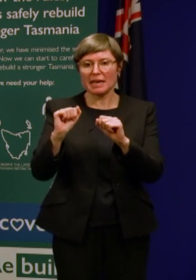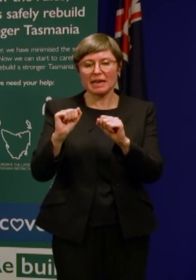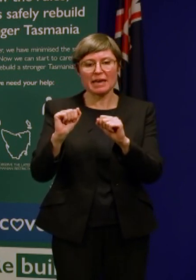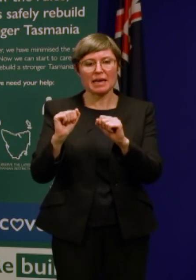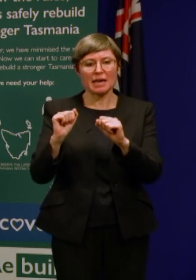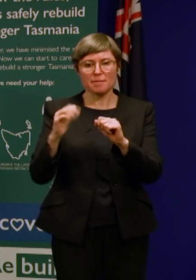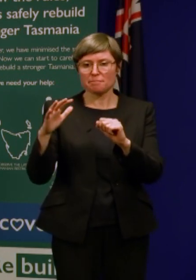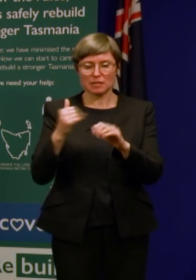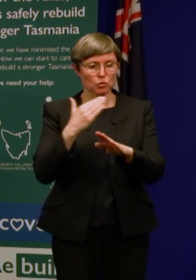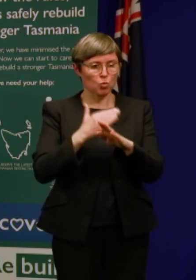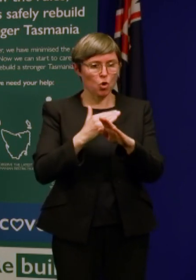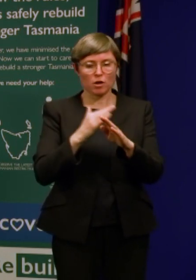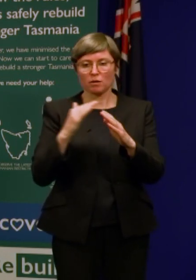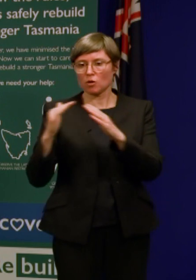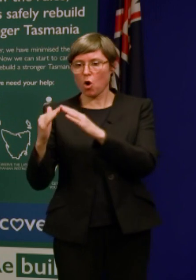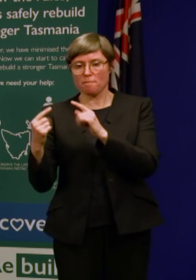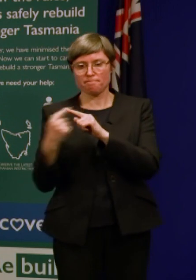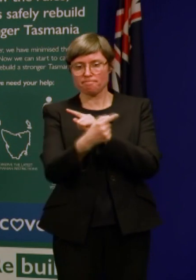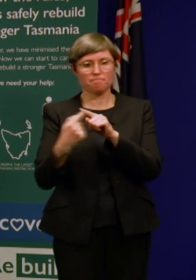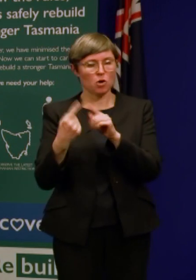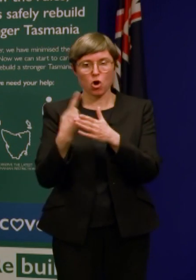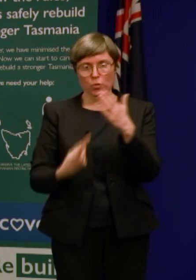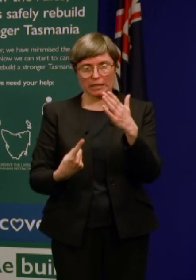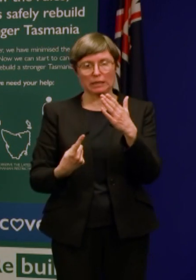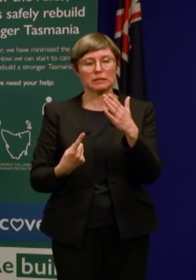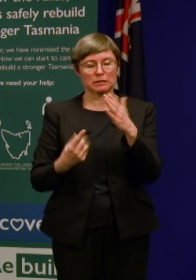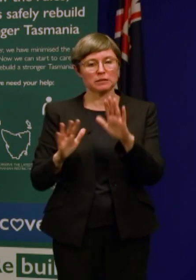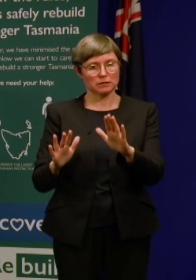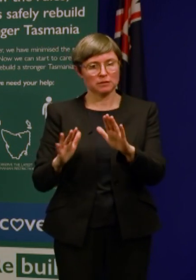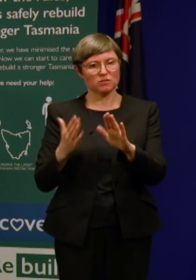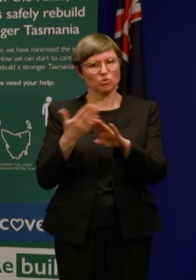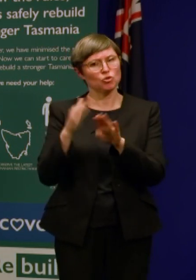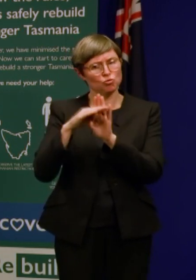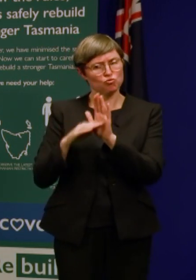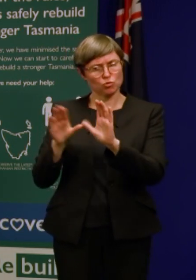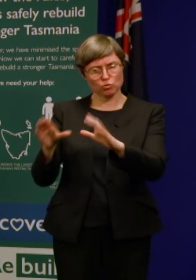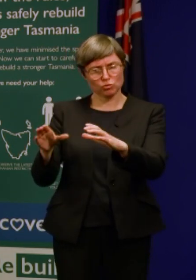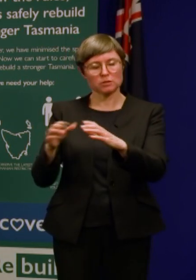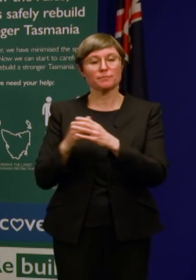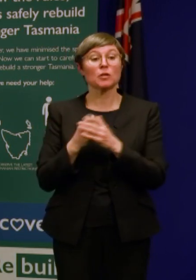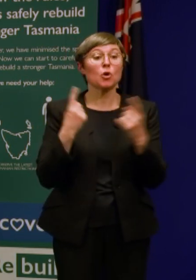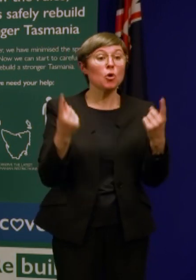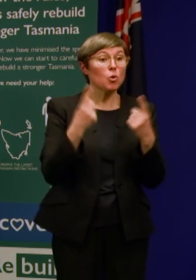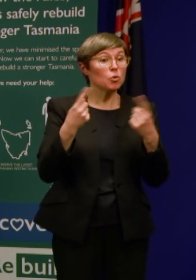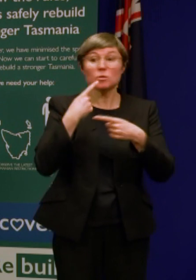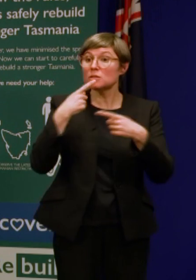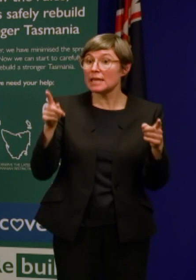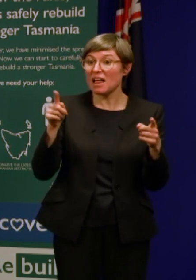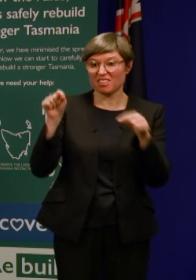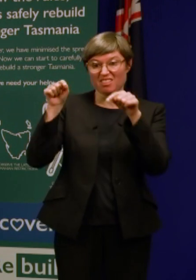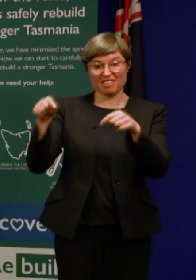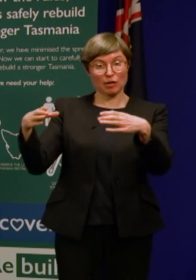limited within the State. In terms of who received the message, the people that were